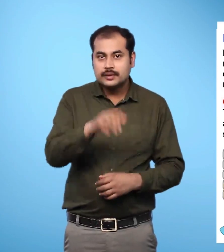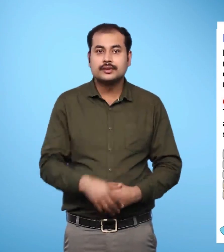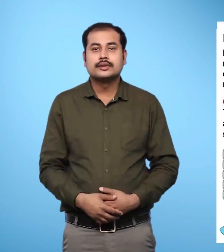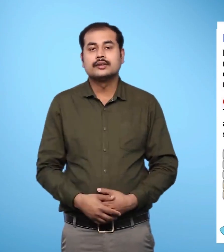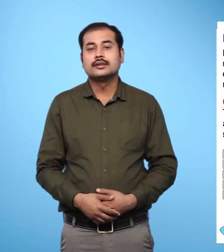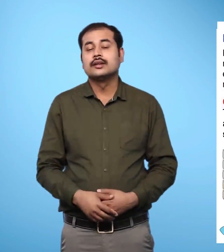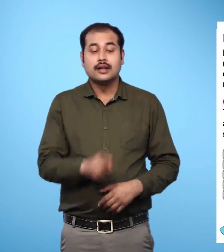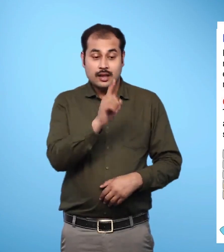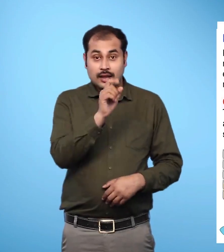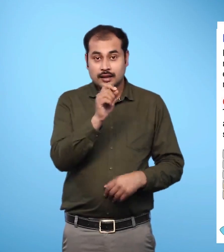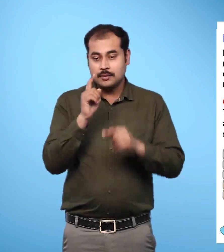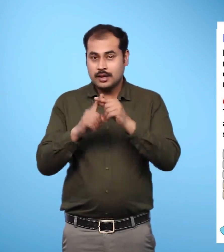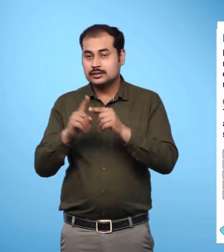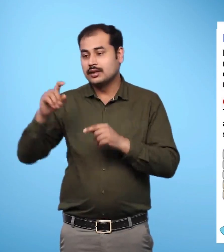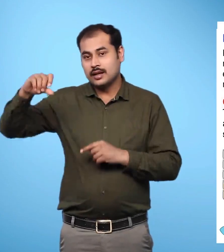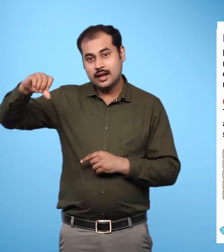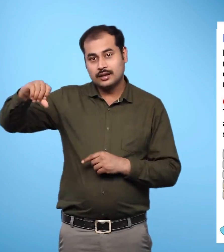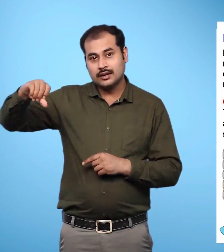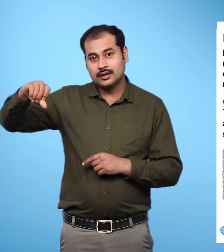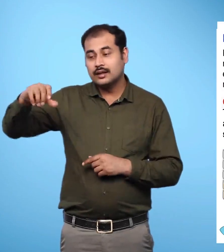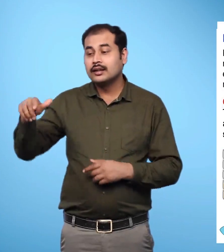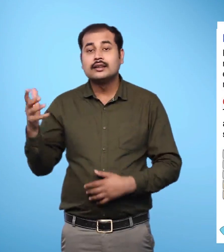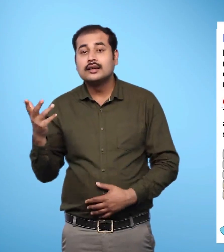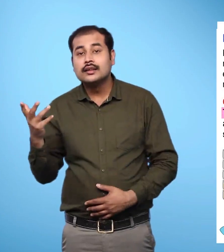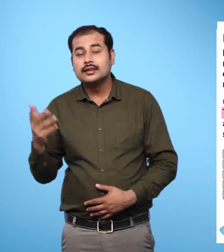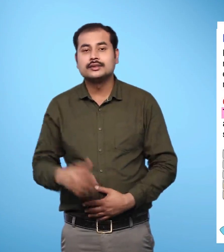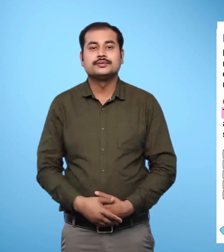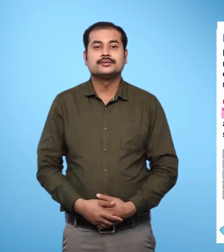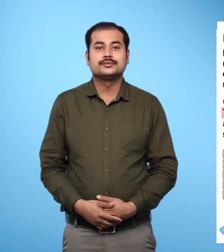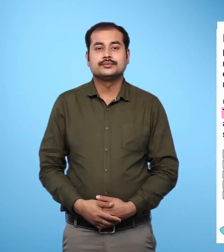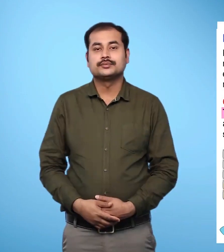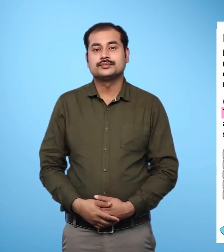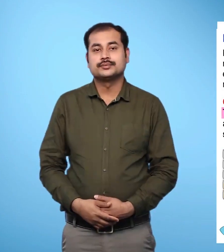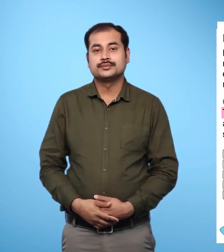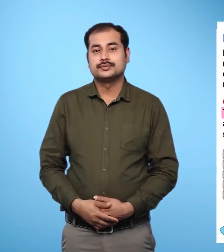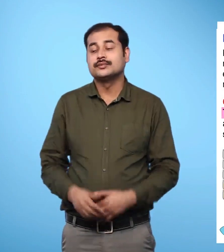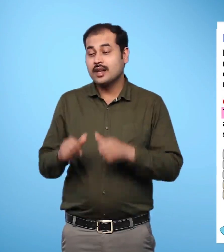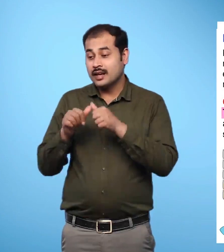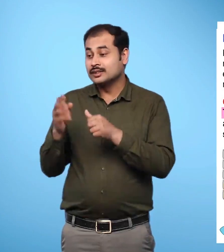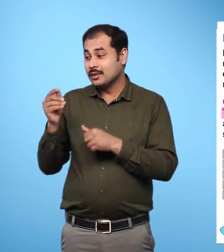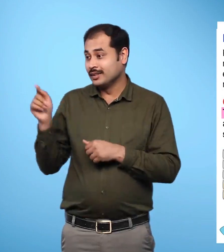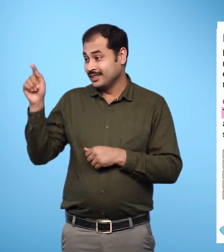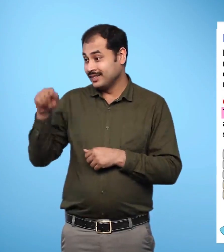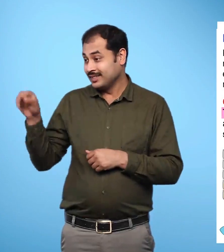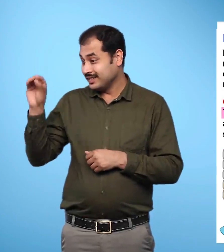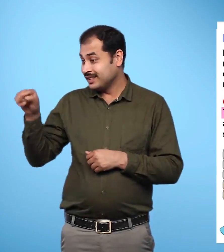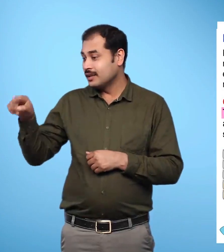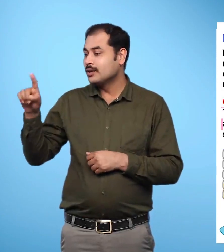is 10 plus 9? This question is solved as an example and